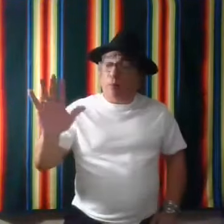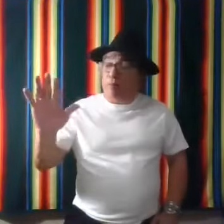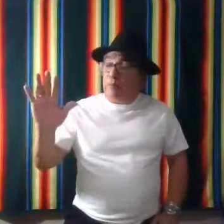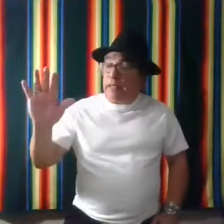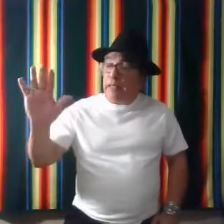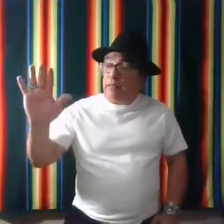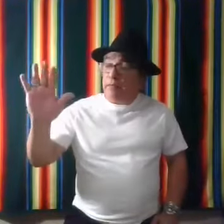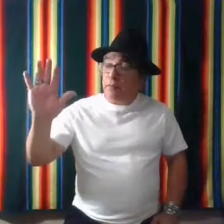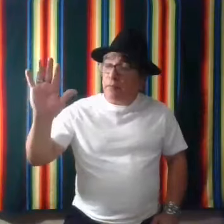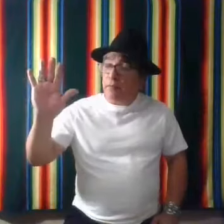Is.